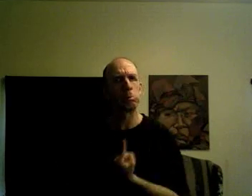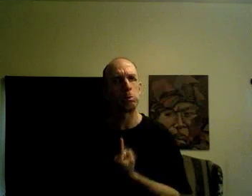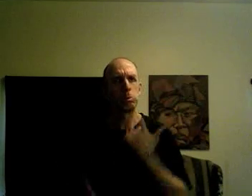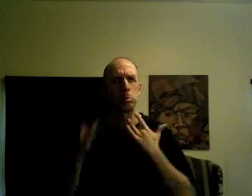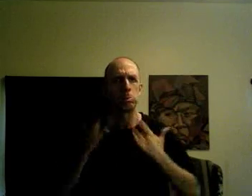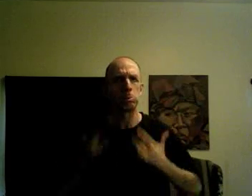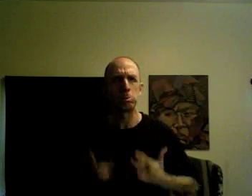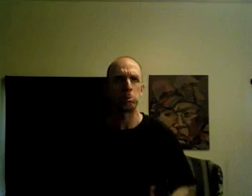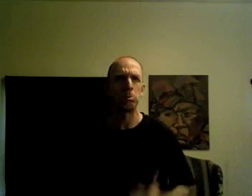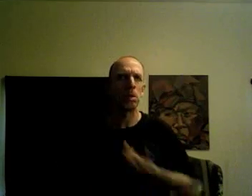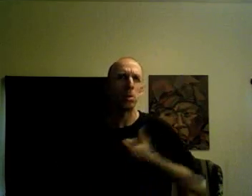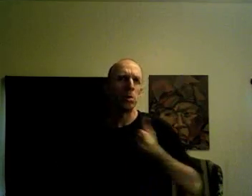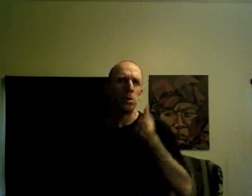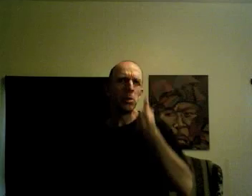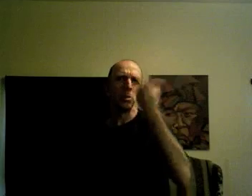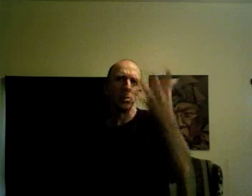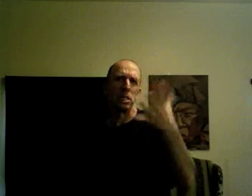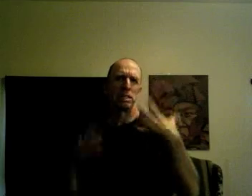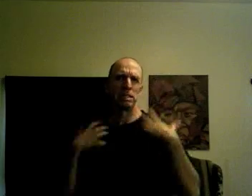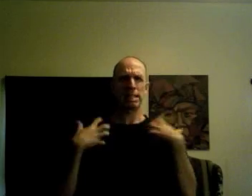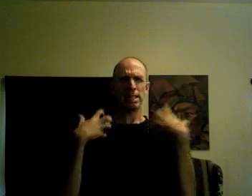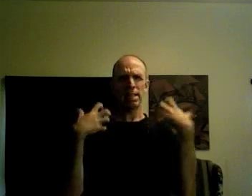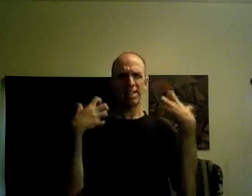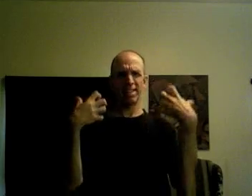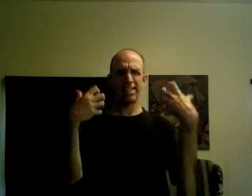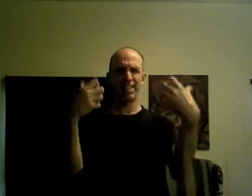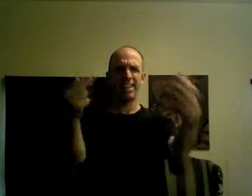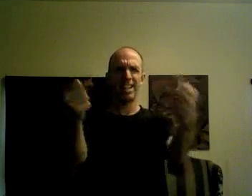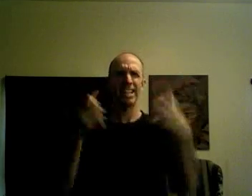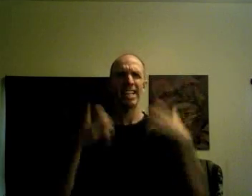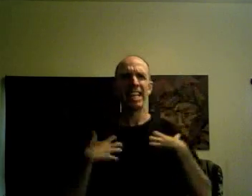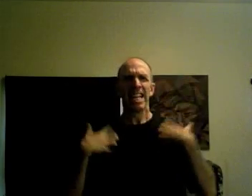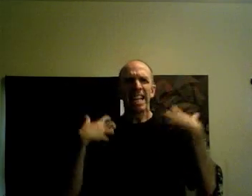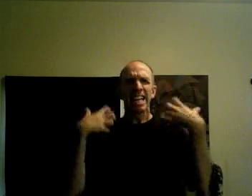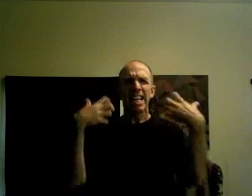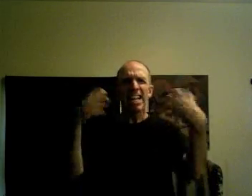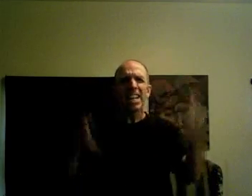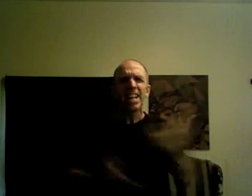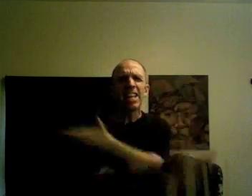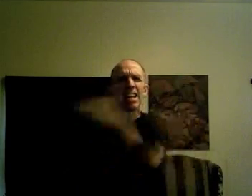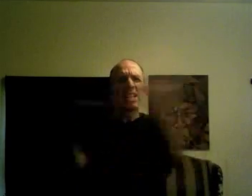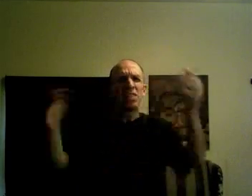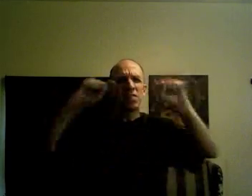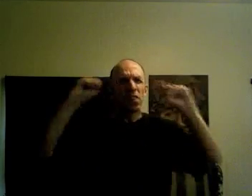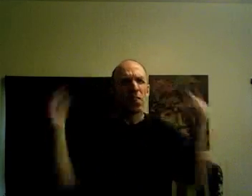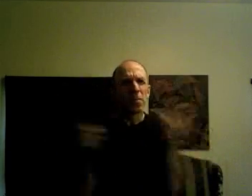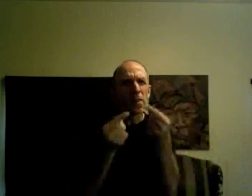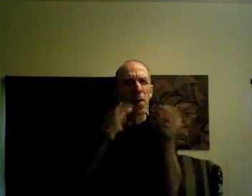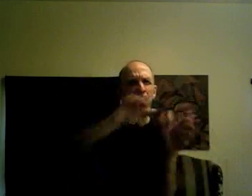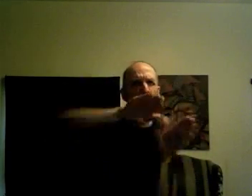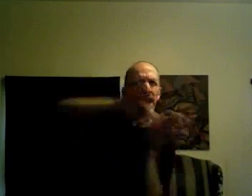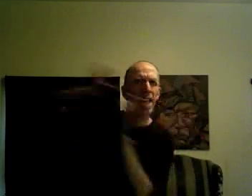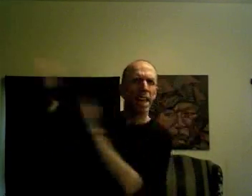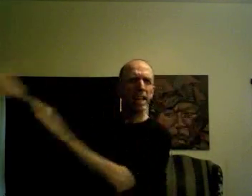Pottery is healing. Heal us from the pain.